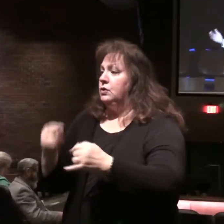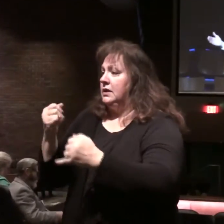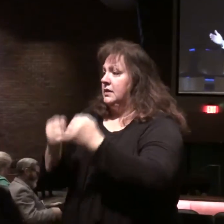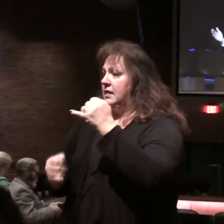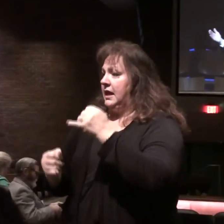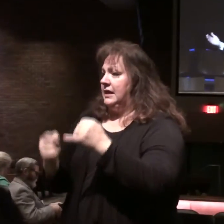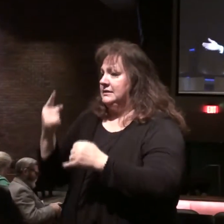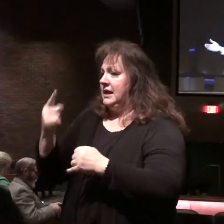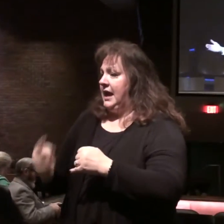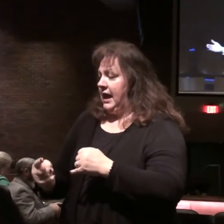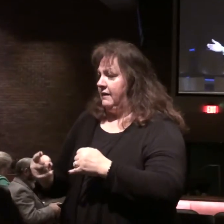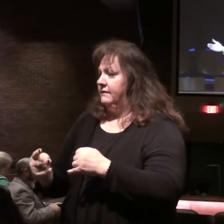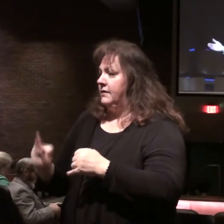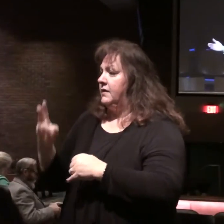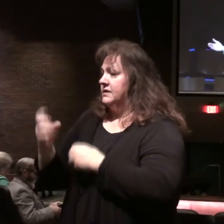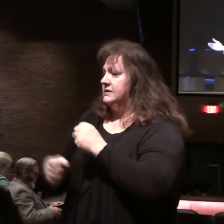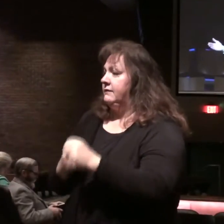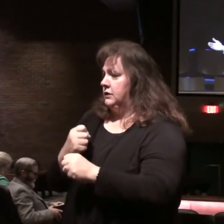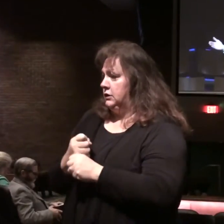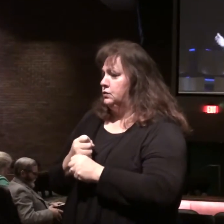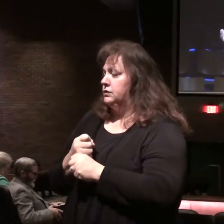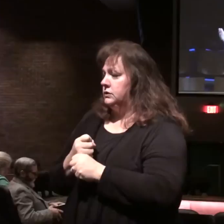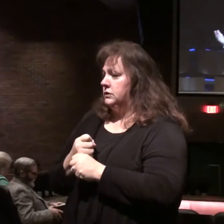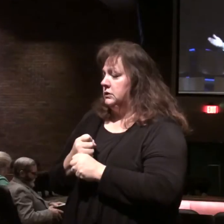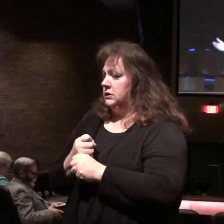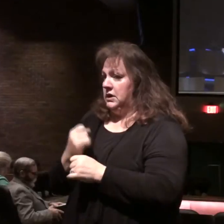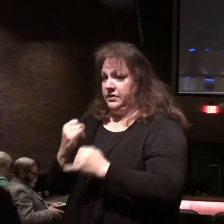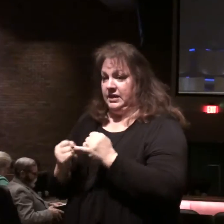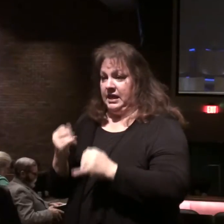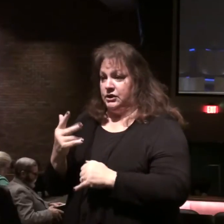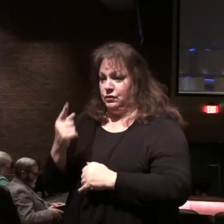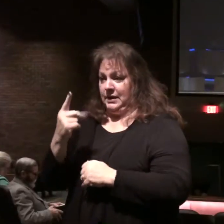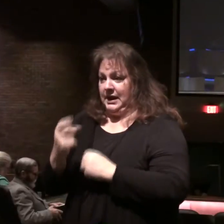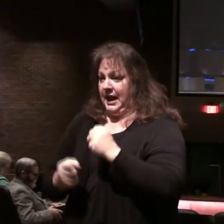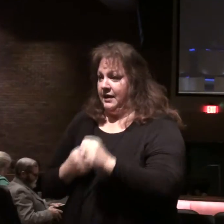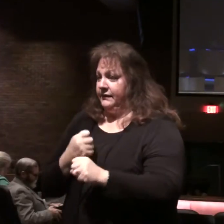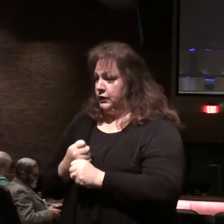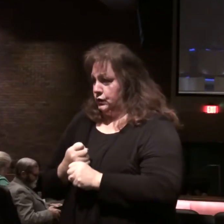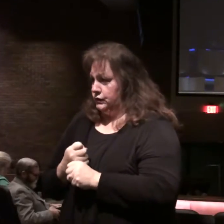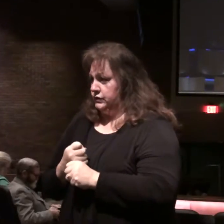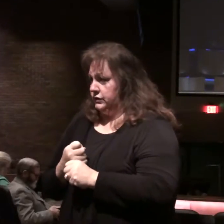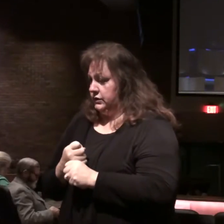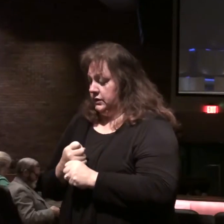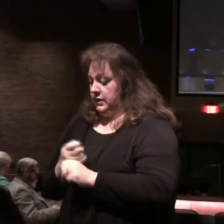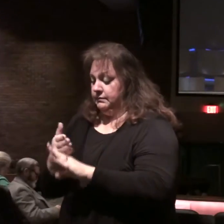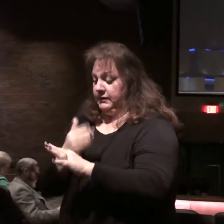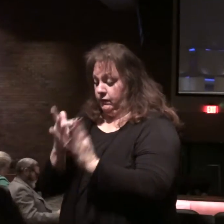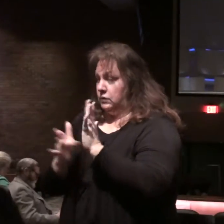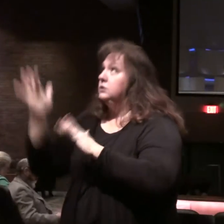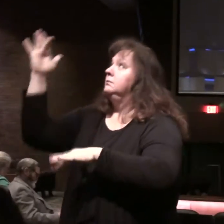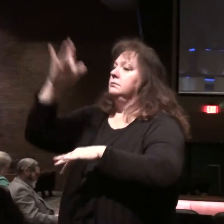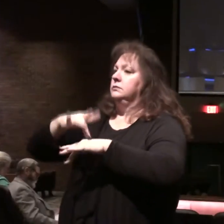last half of the seven years, the last three and a half years that lead up to the return of Christ,